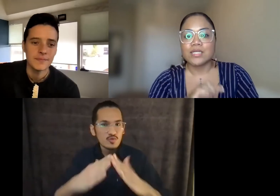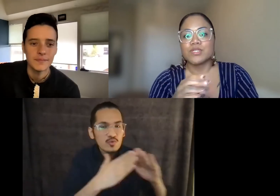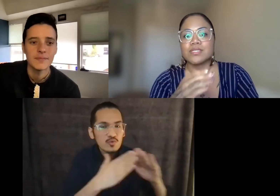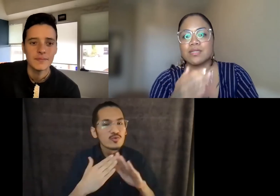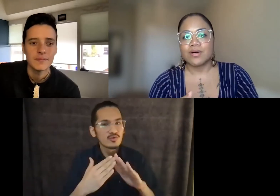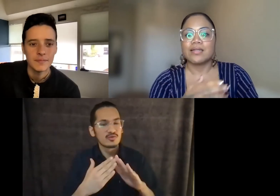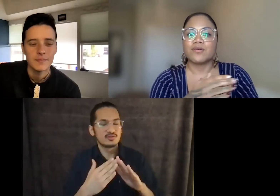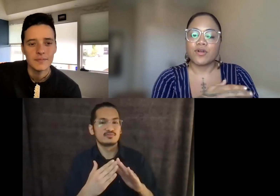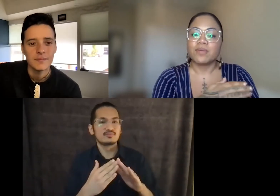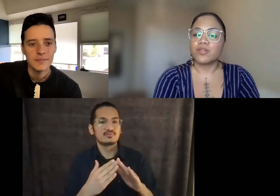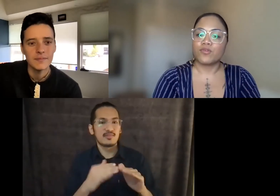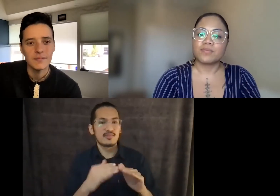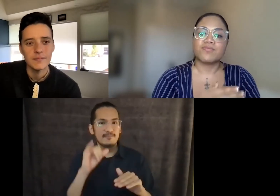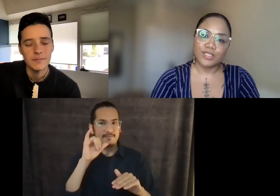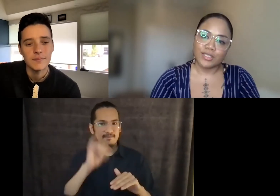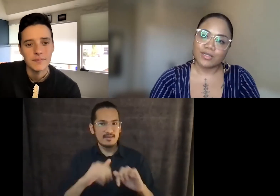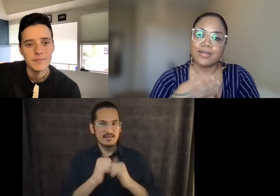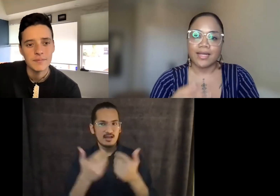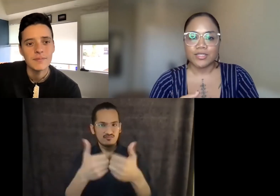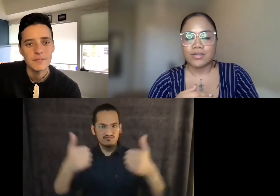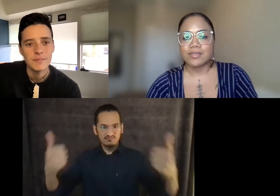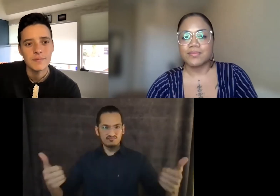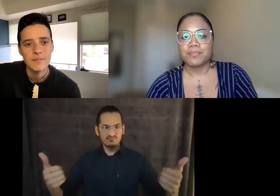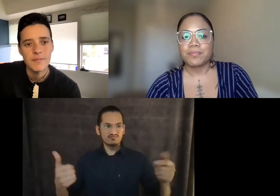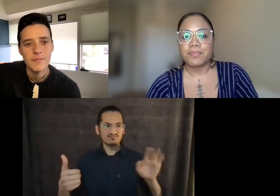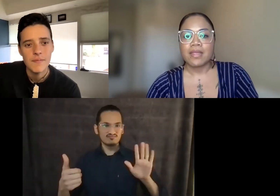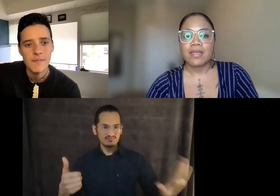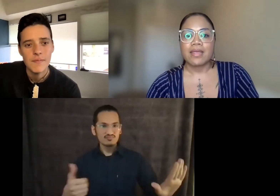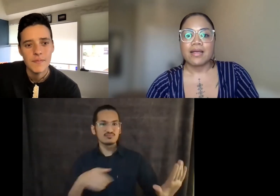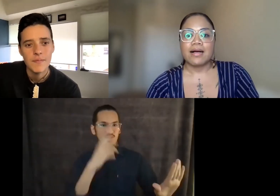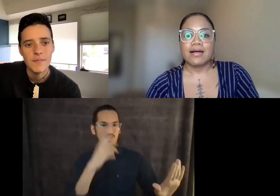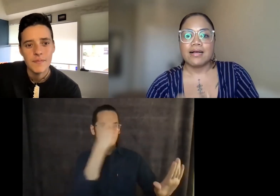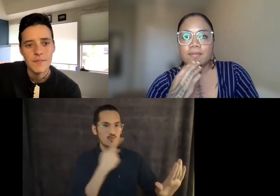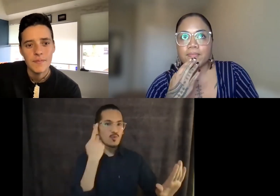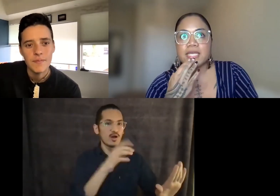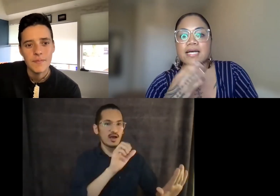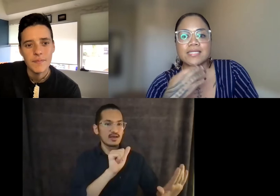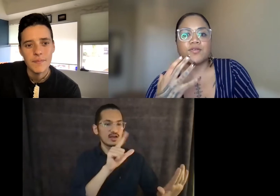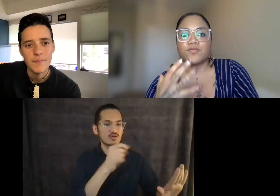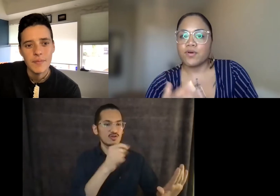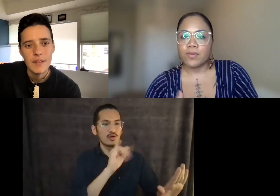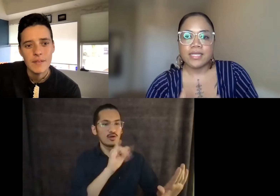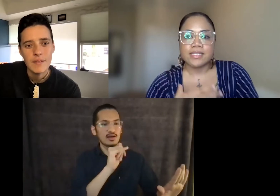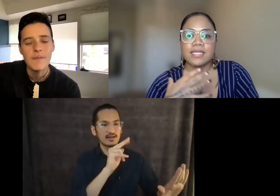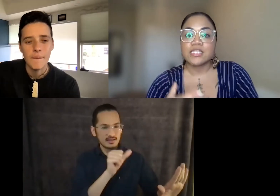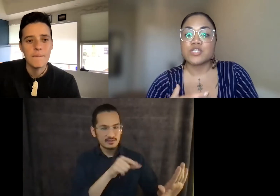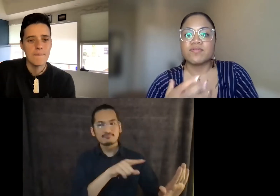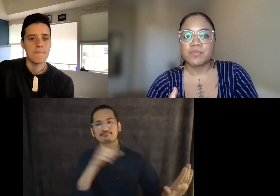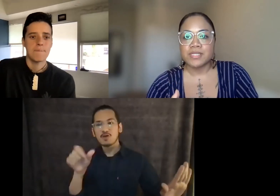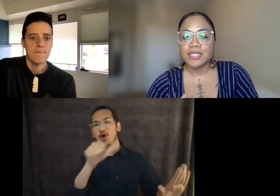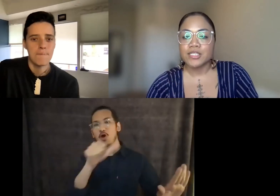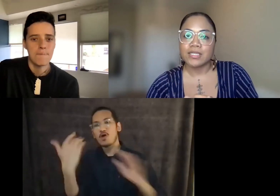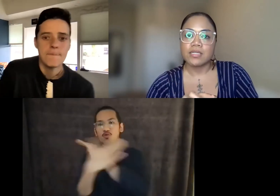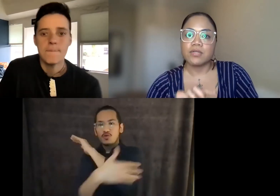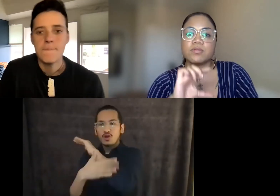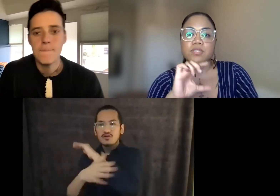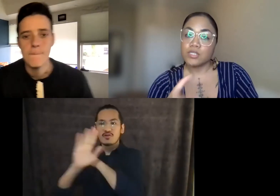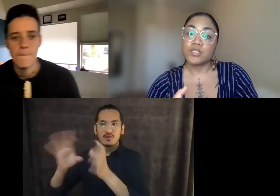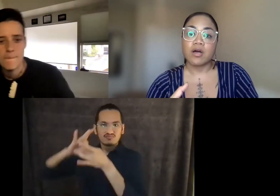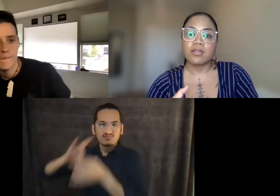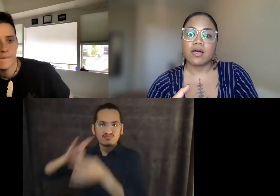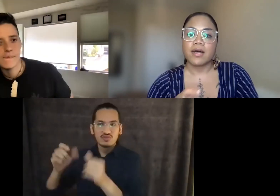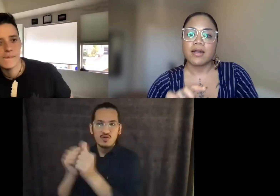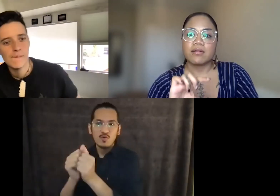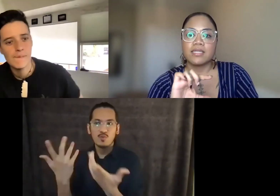what distinguishes Aloha Aina from other forms of nationhood and nationalism. Because of Hawaii's history of dispossession, you